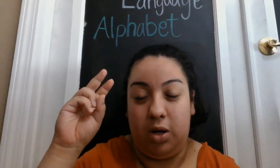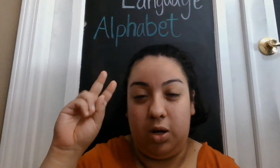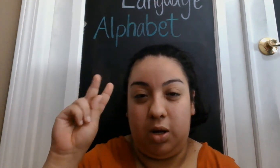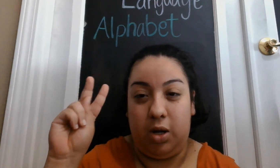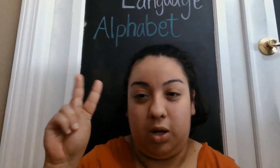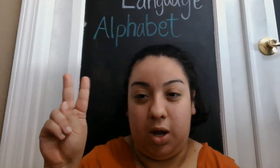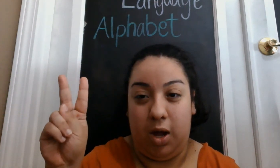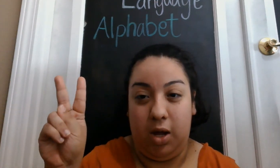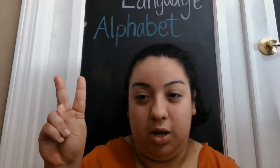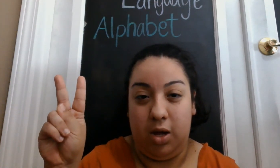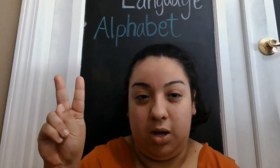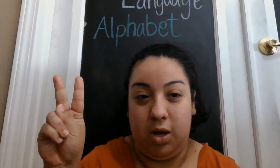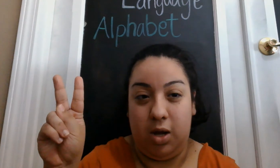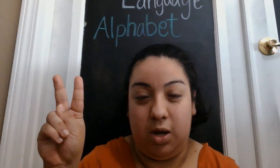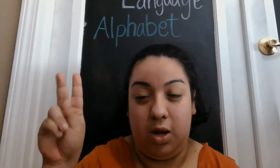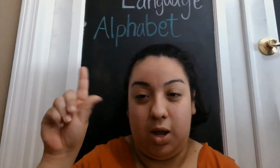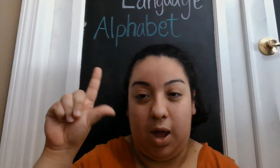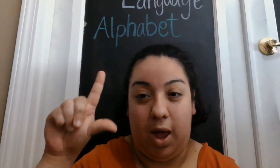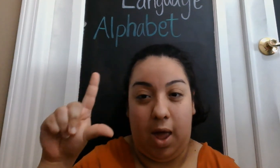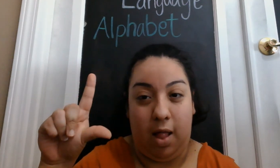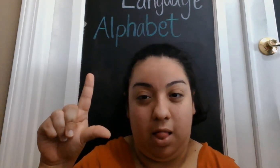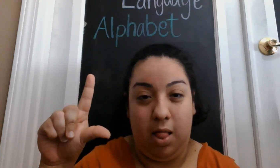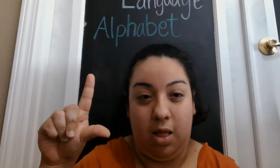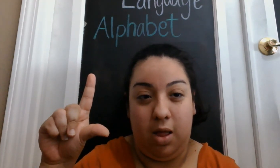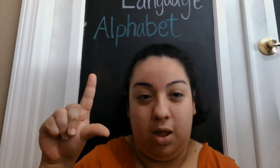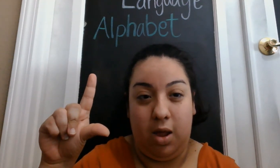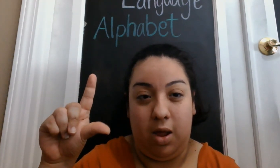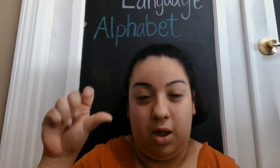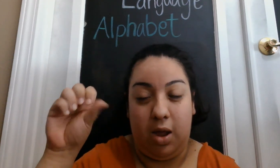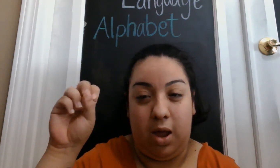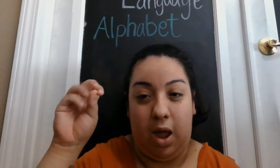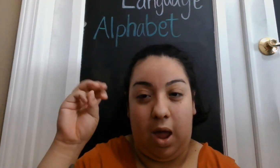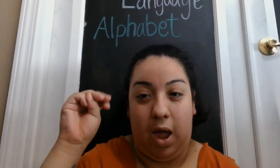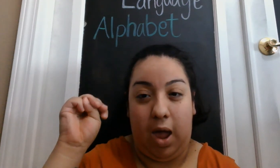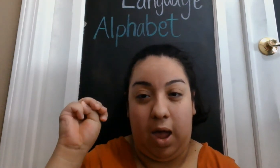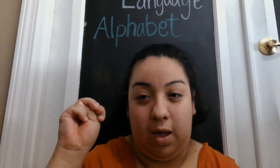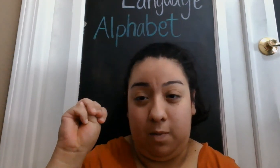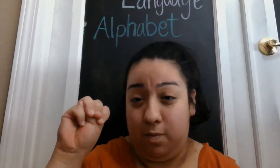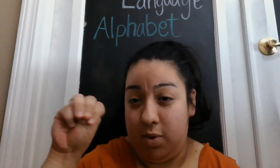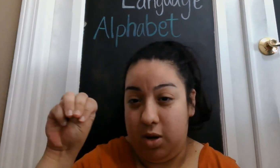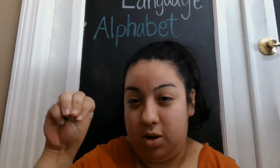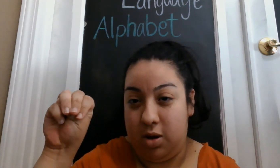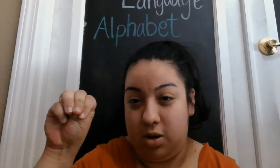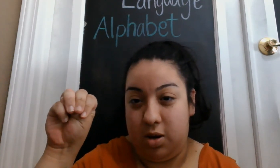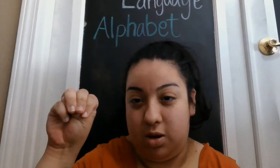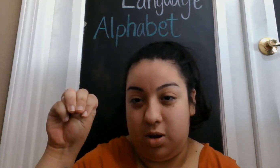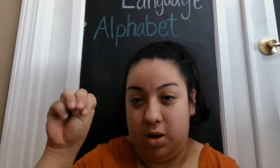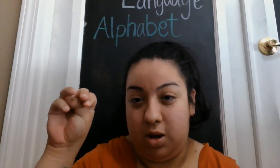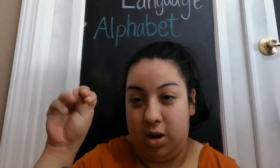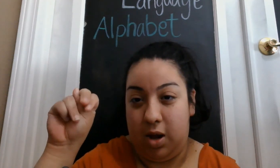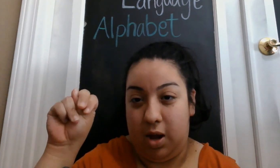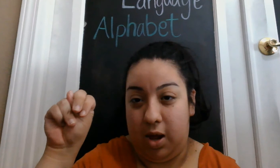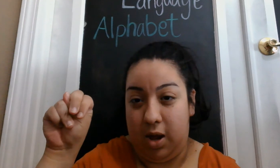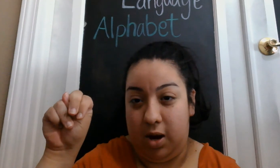K, L, M, N,